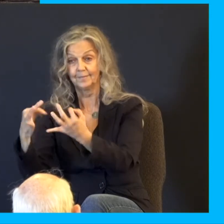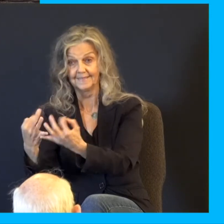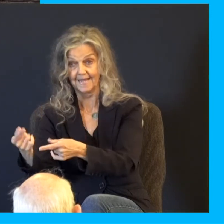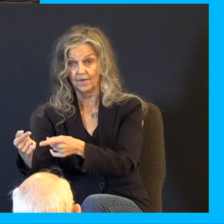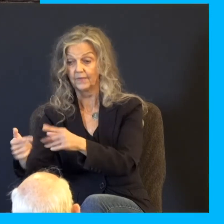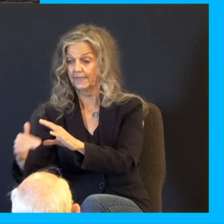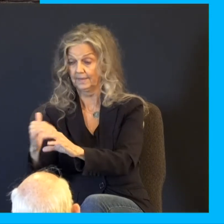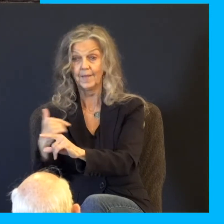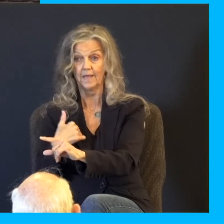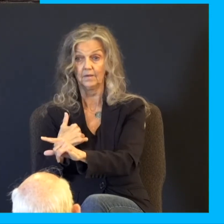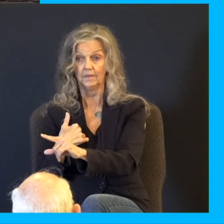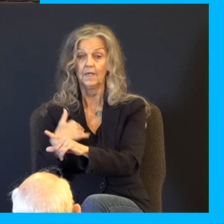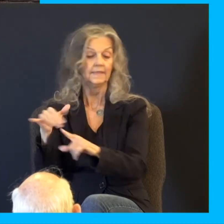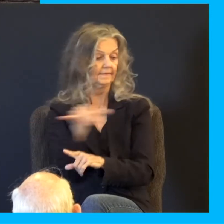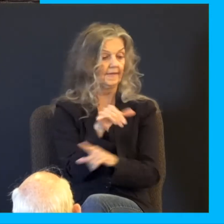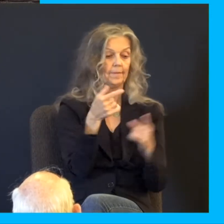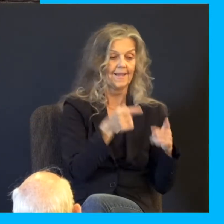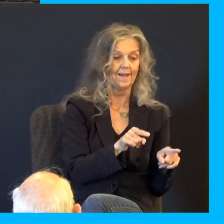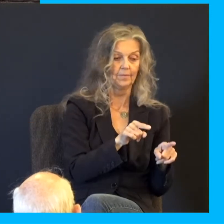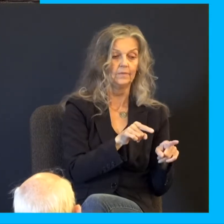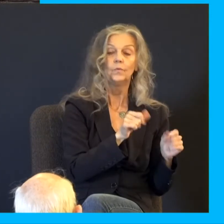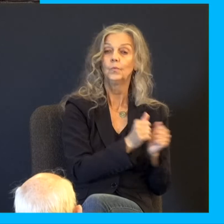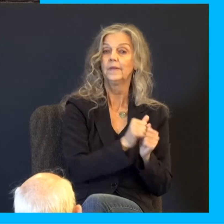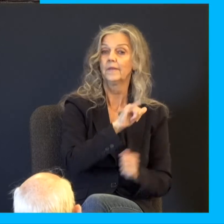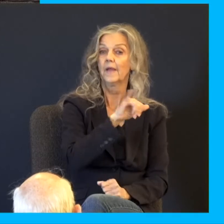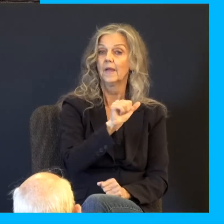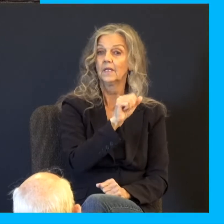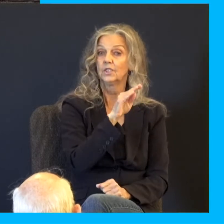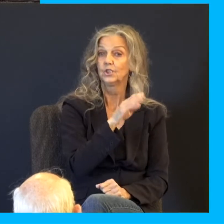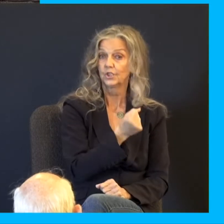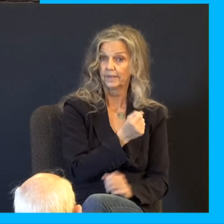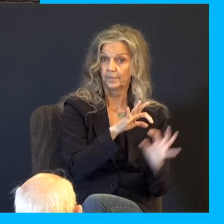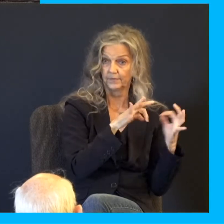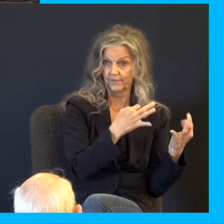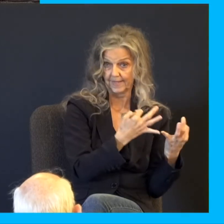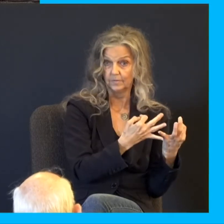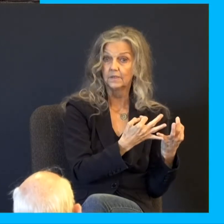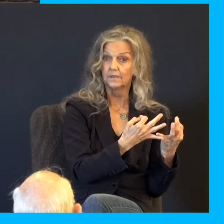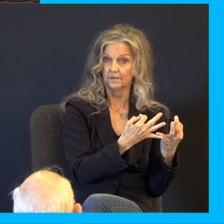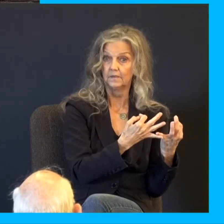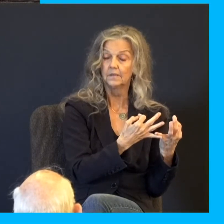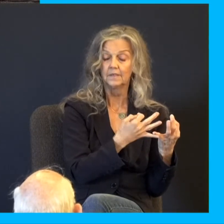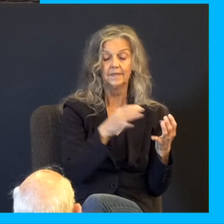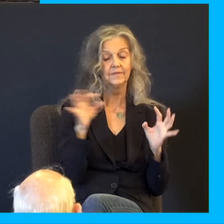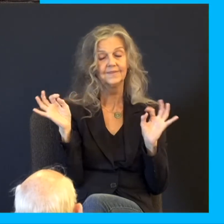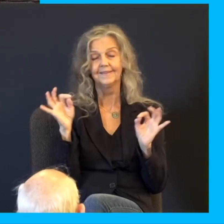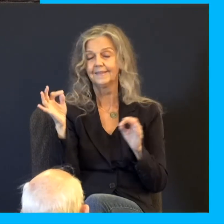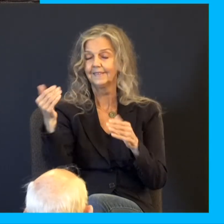You see, there's nothing new under the sun with families in trouble. It just manifests in different forms and technology makes it a little more complicated. But it's the